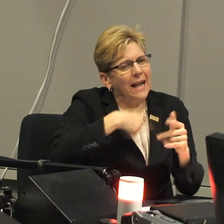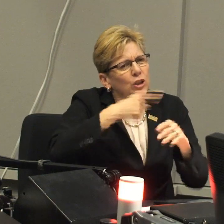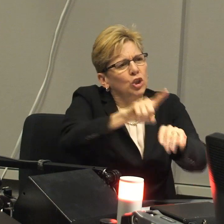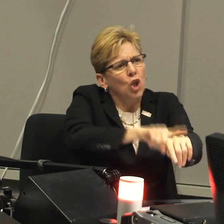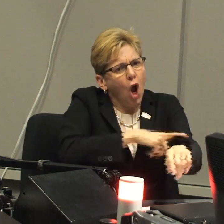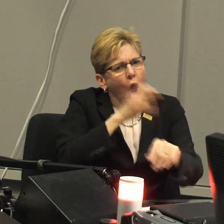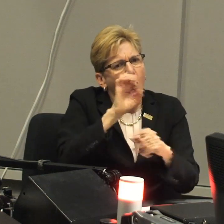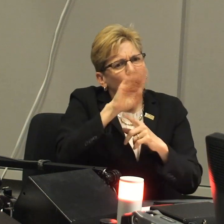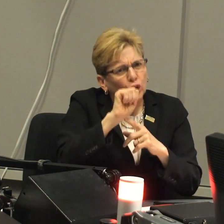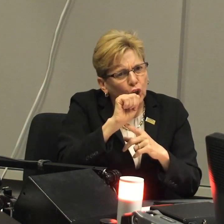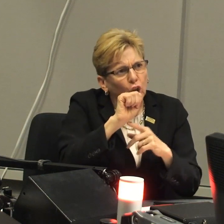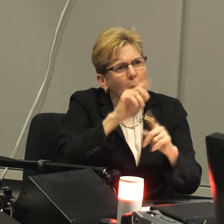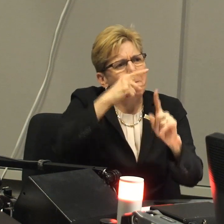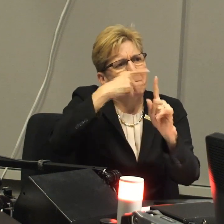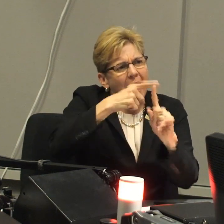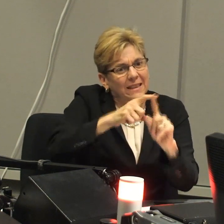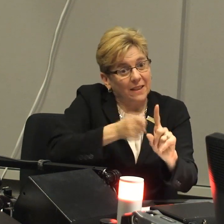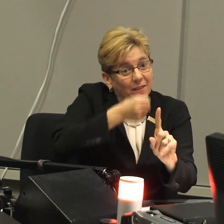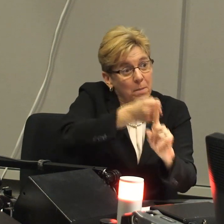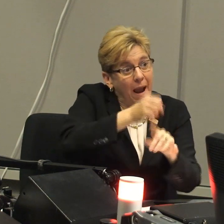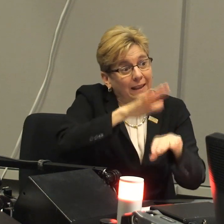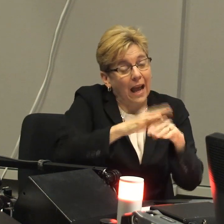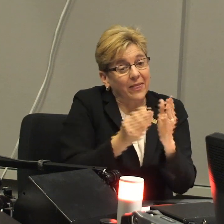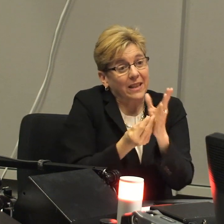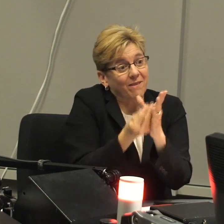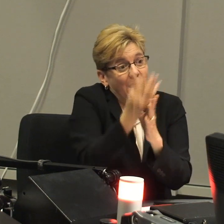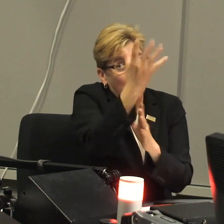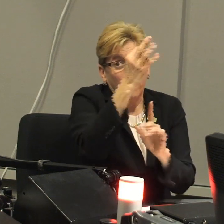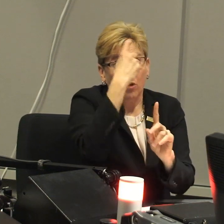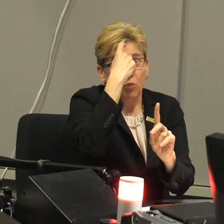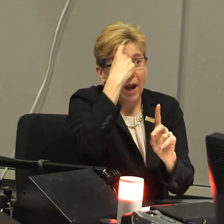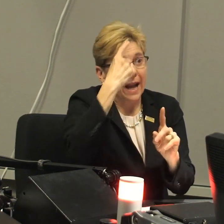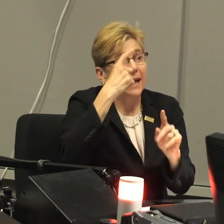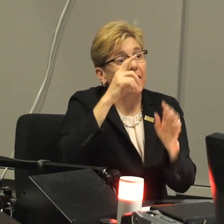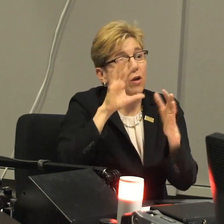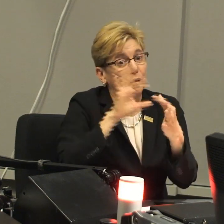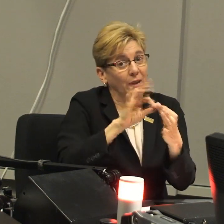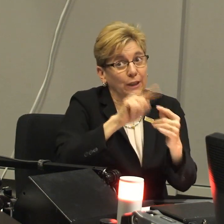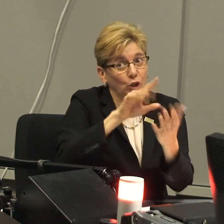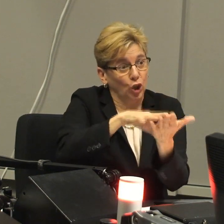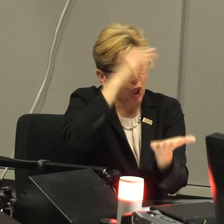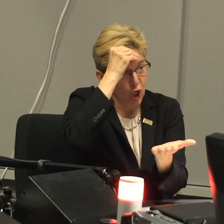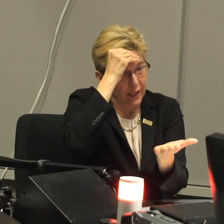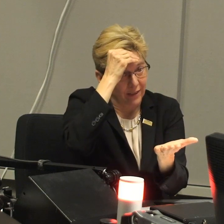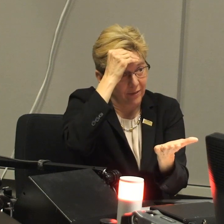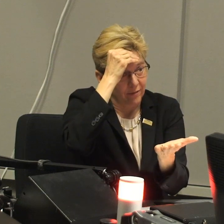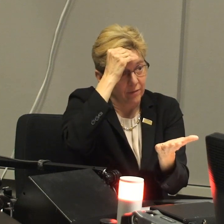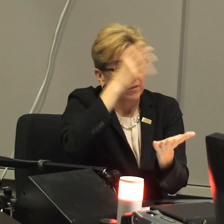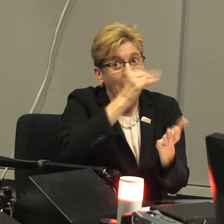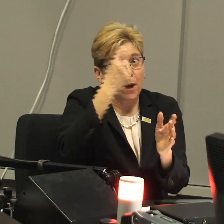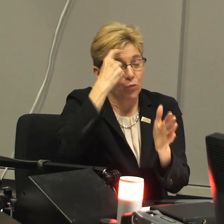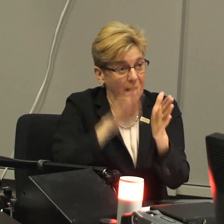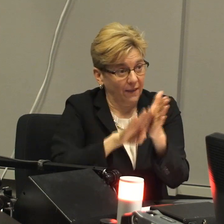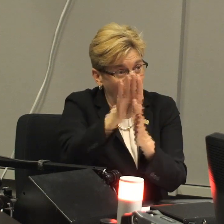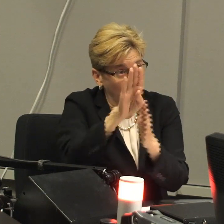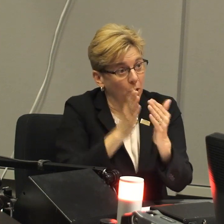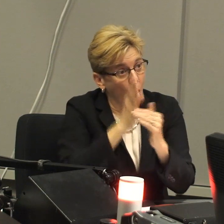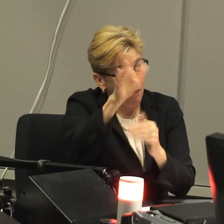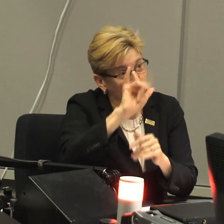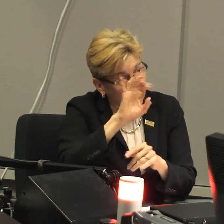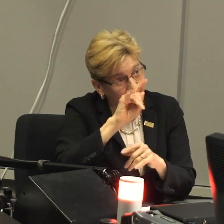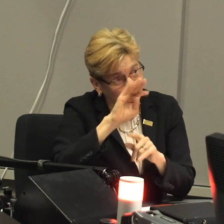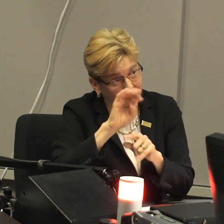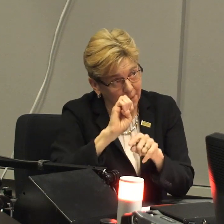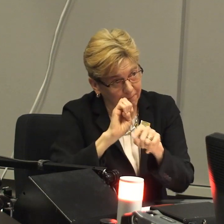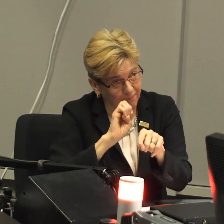And we also know that it has a long-term positive impact on the development of a person's brain as it relates to their ability to